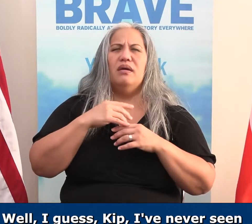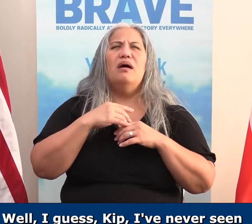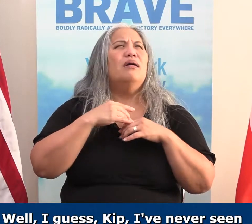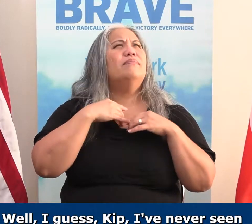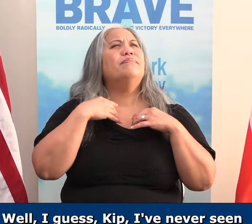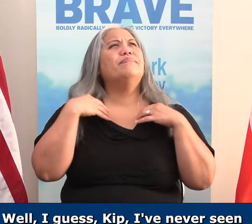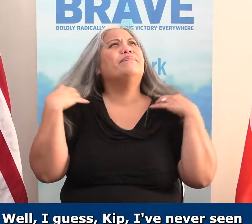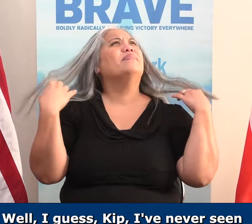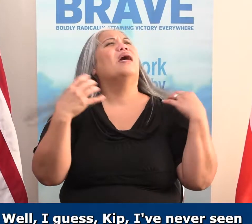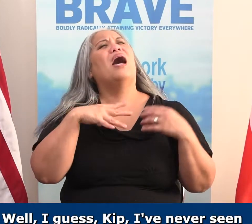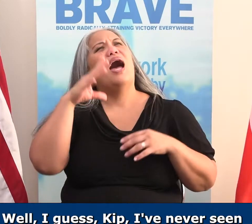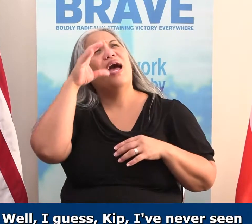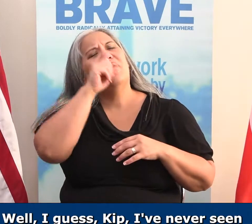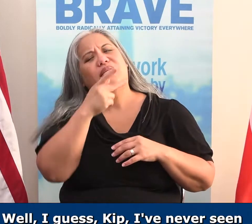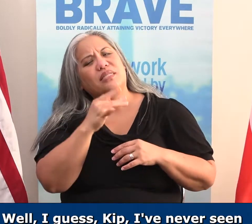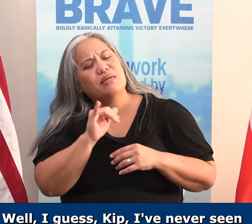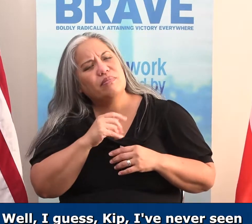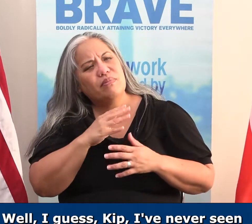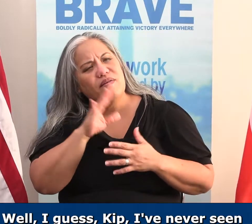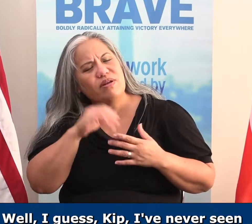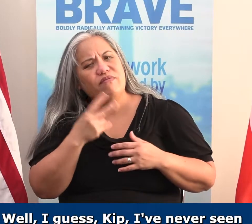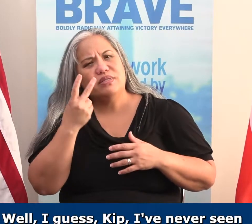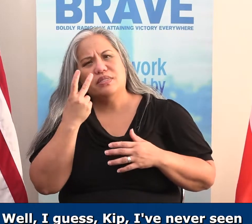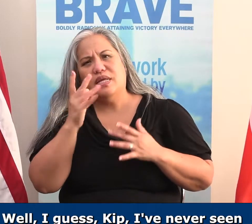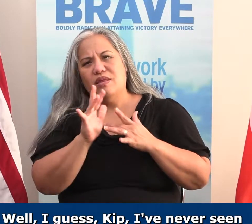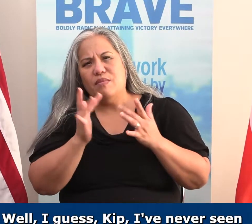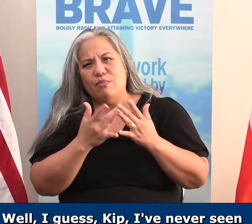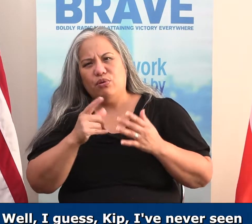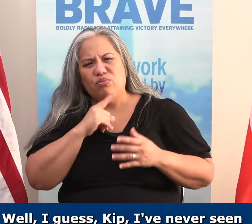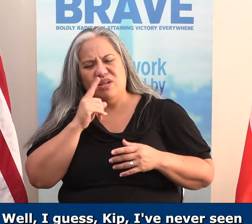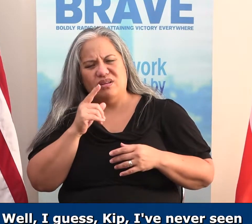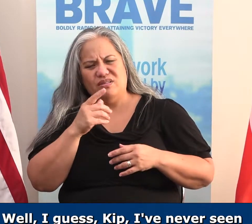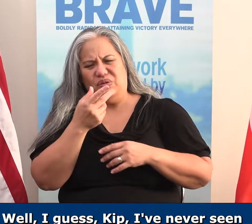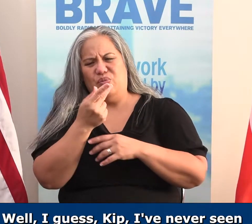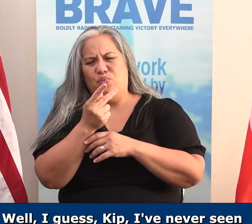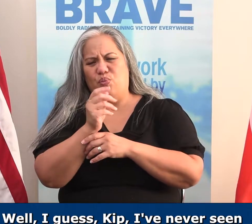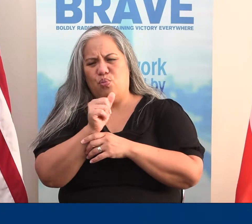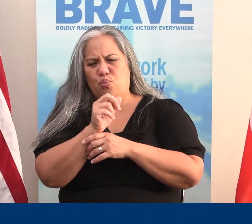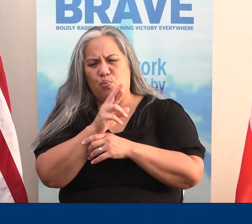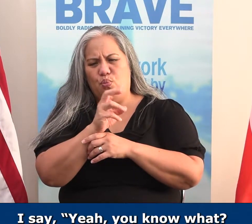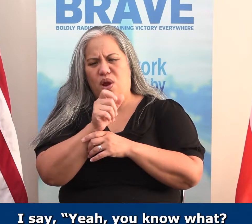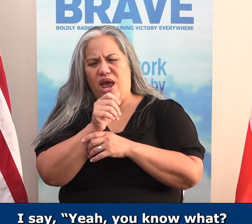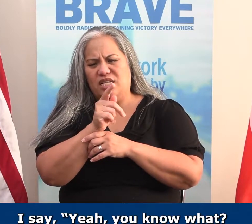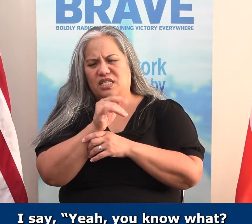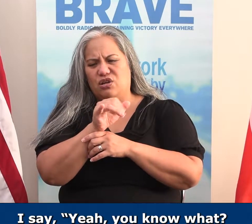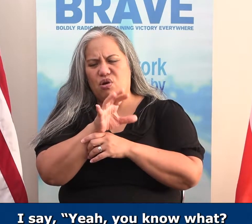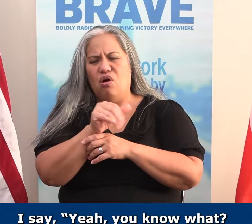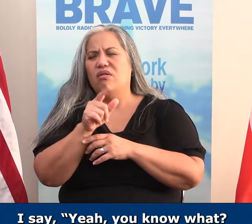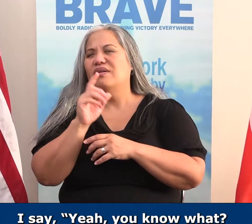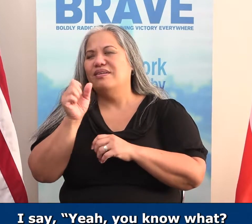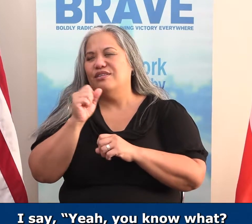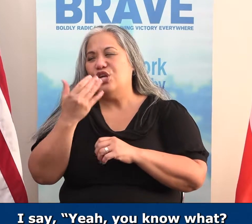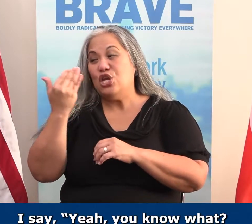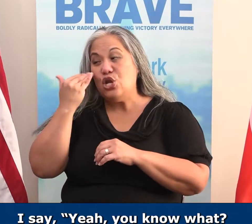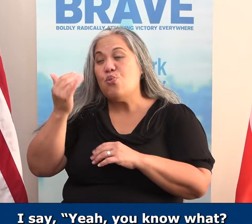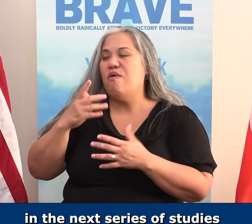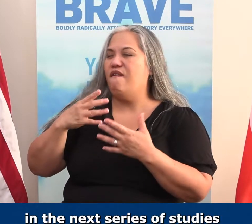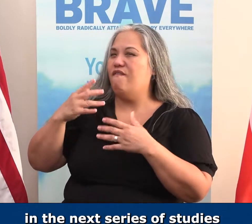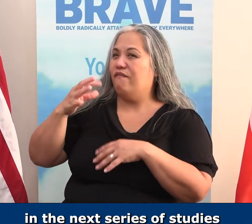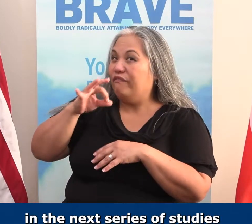you know, I guess, Kip, I've never seen the Bible as being really practical. I said, yeah, you know what you're going to find on out in the next series of